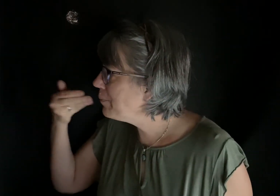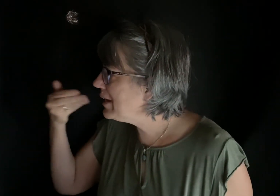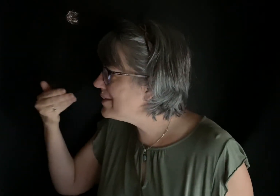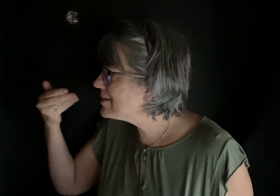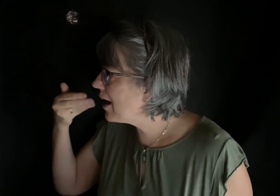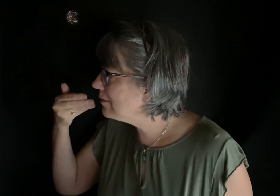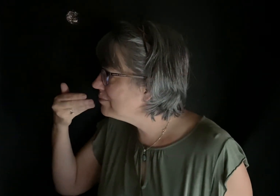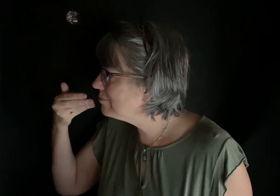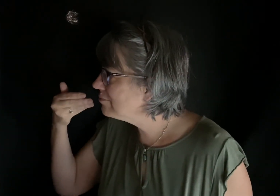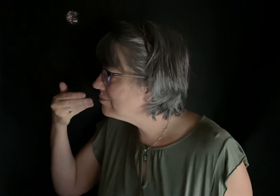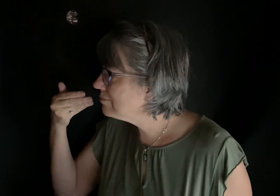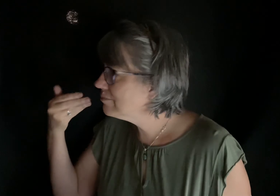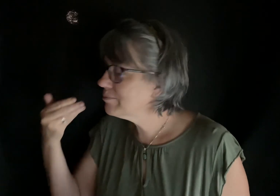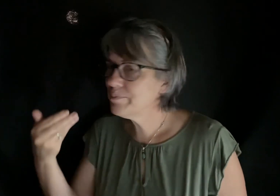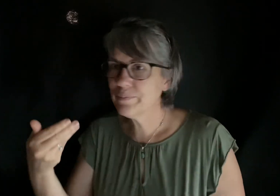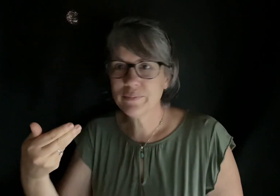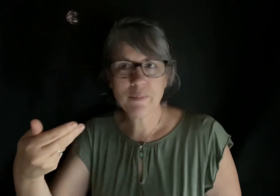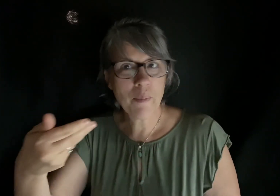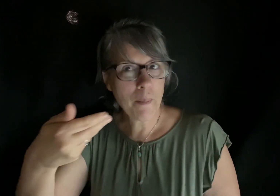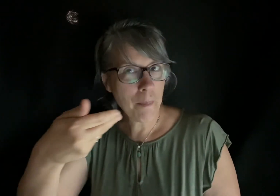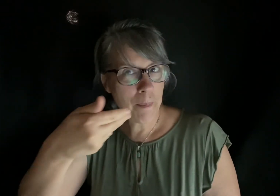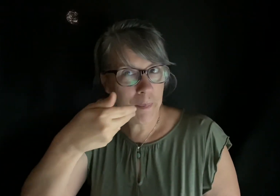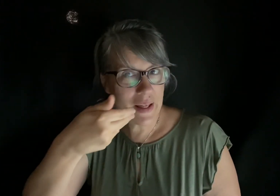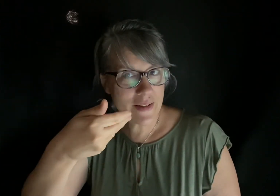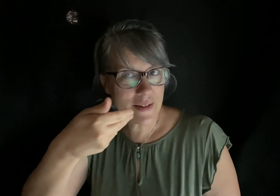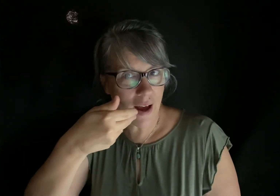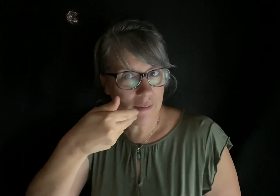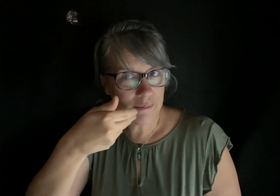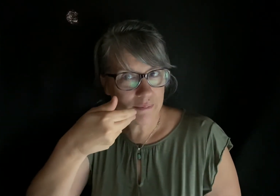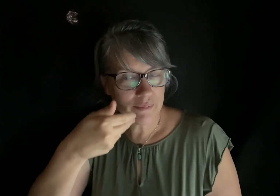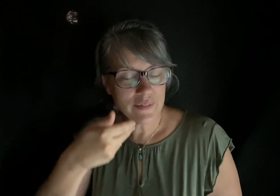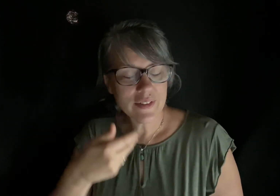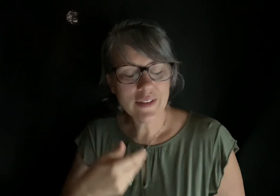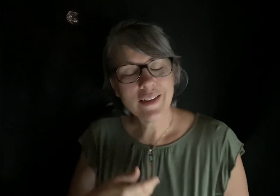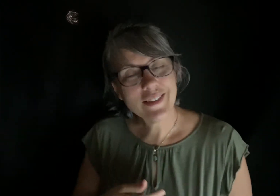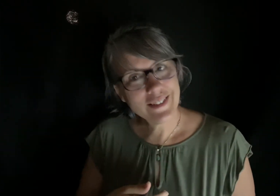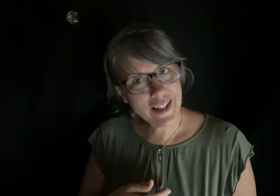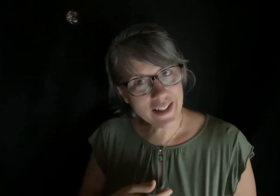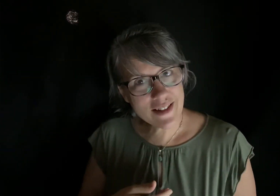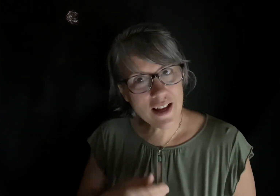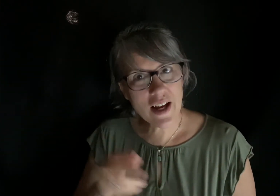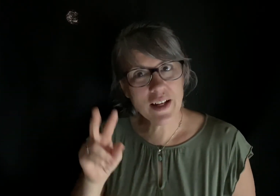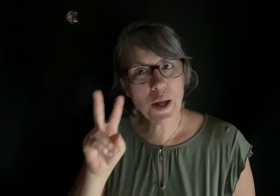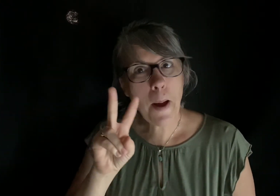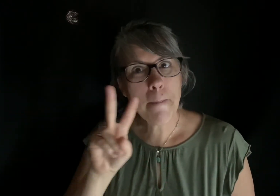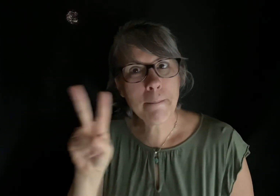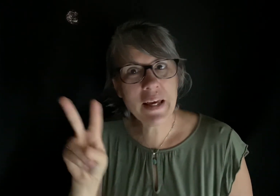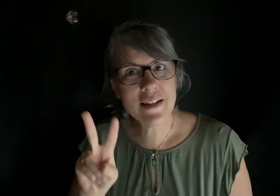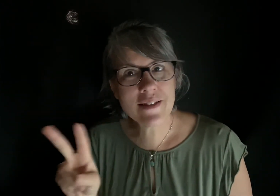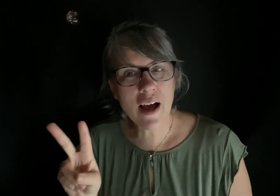PIZZA. PIZZA. PIZZA. Second sign, PIZZA.